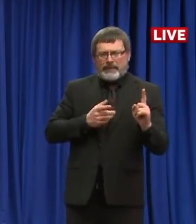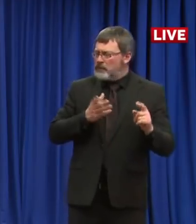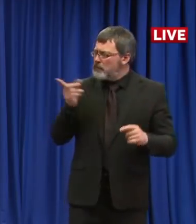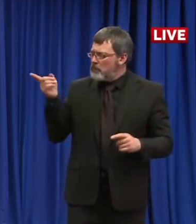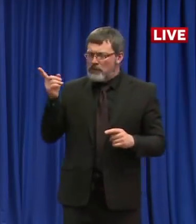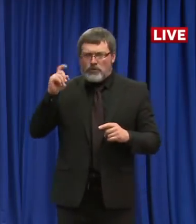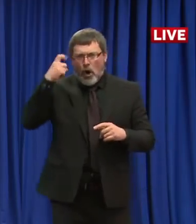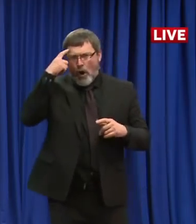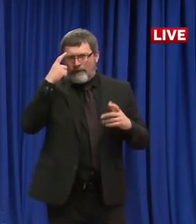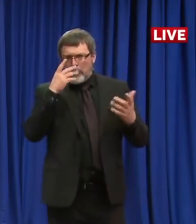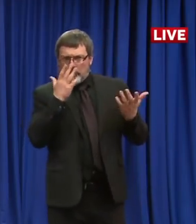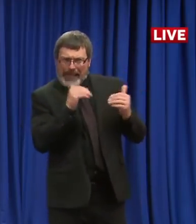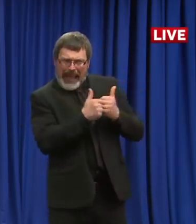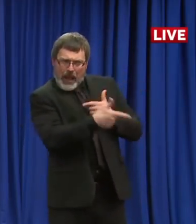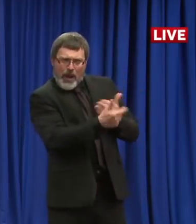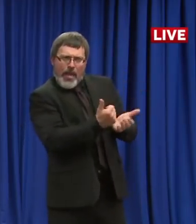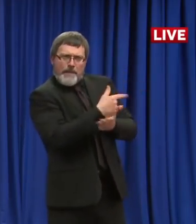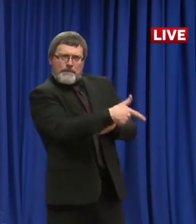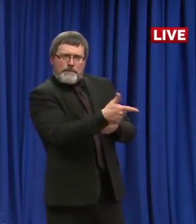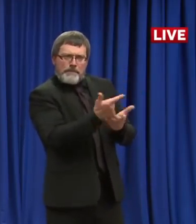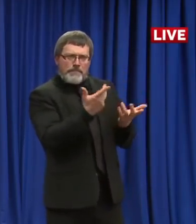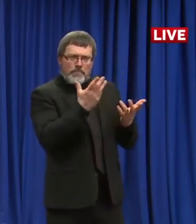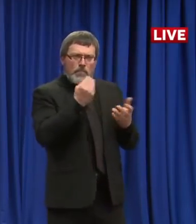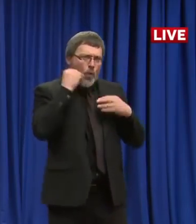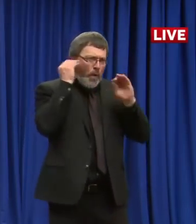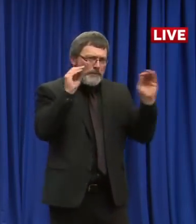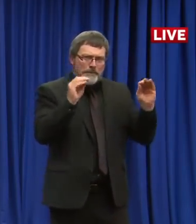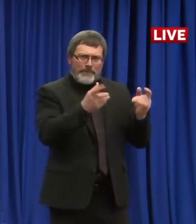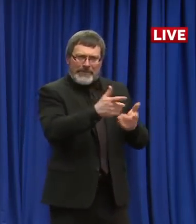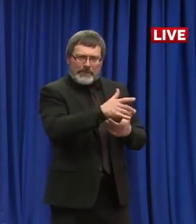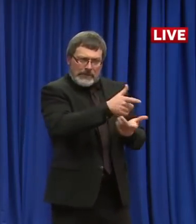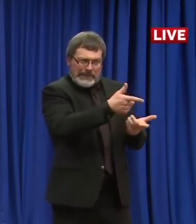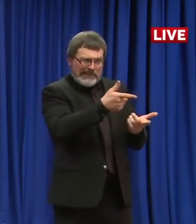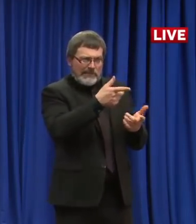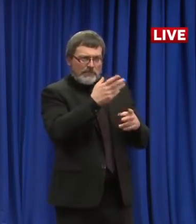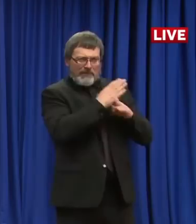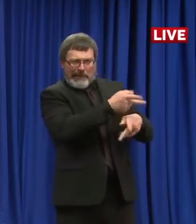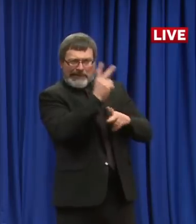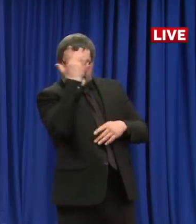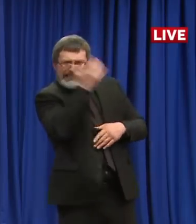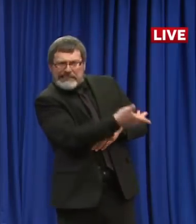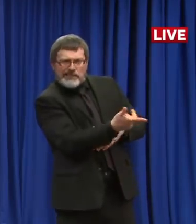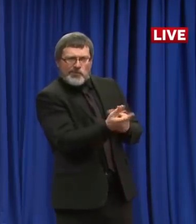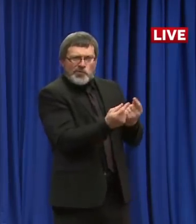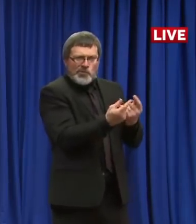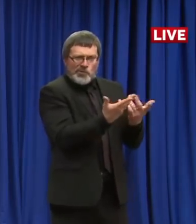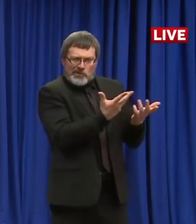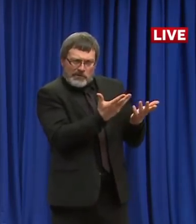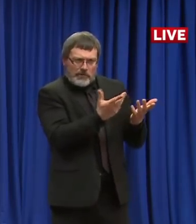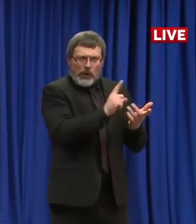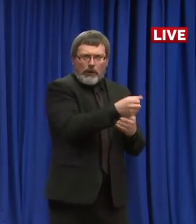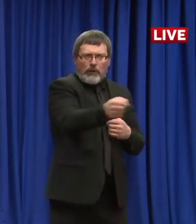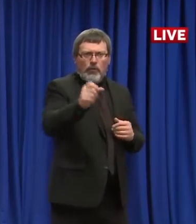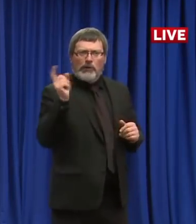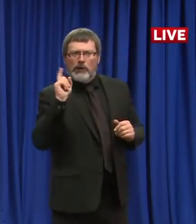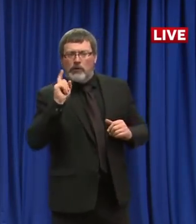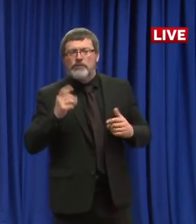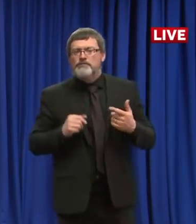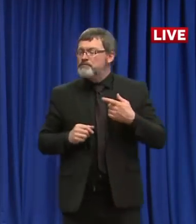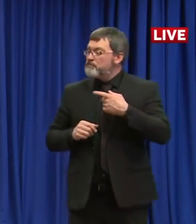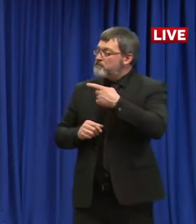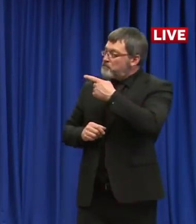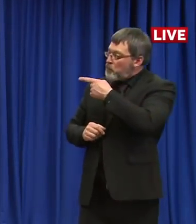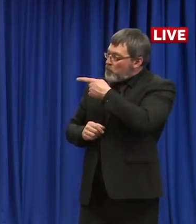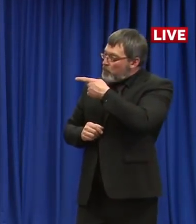Absolutely. So the question revolves around the accommodations that might revolve around homeless individuals that may require a quarantining or that may be COVID